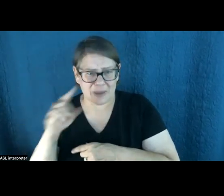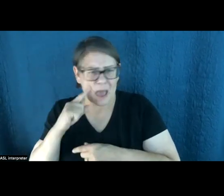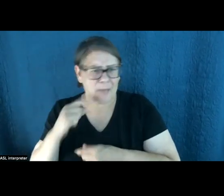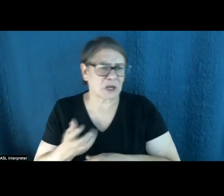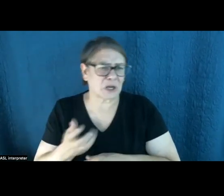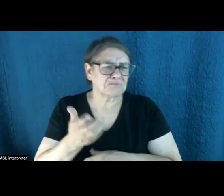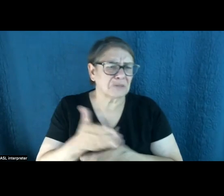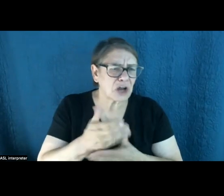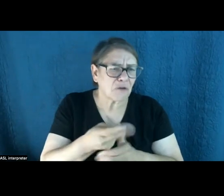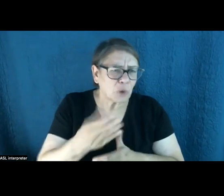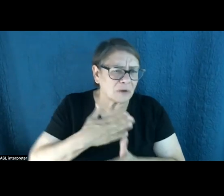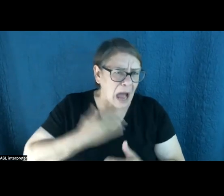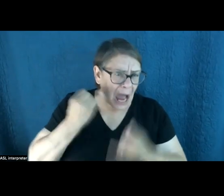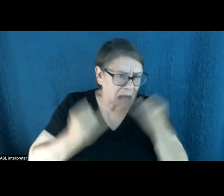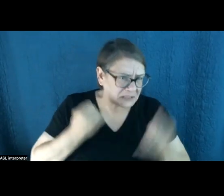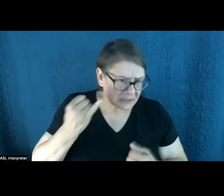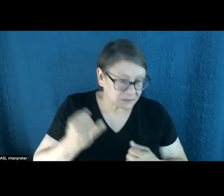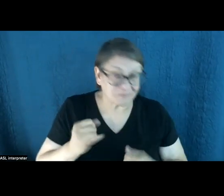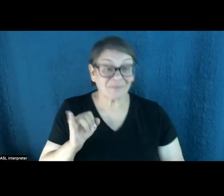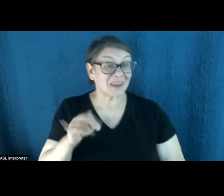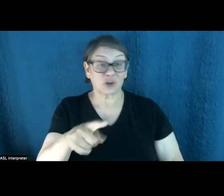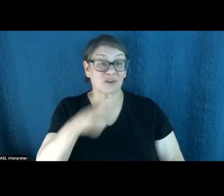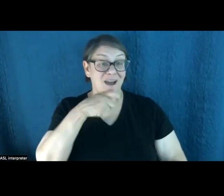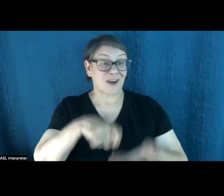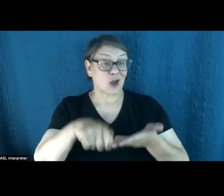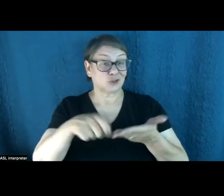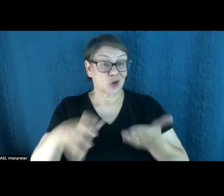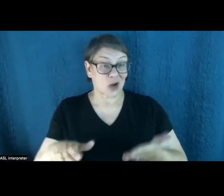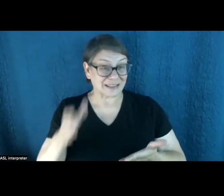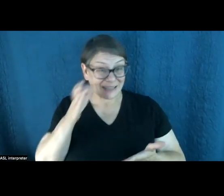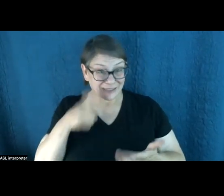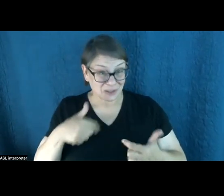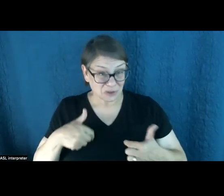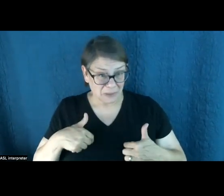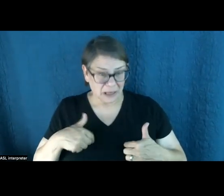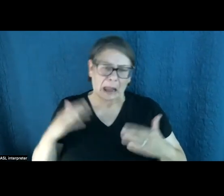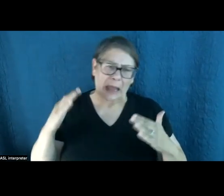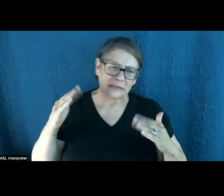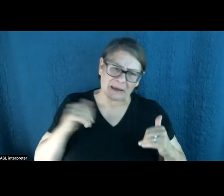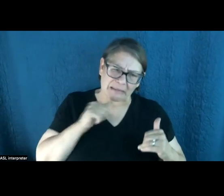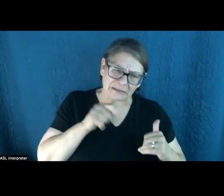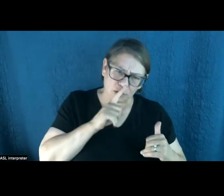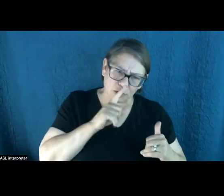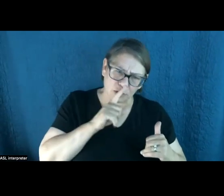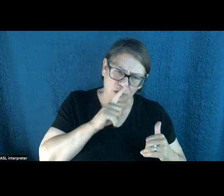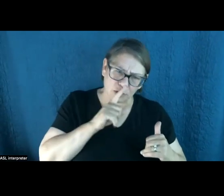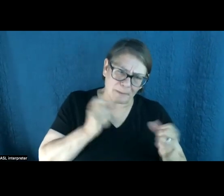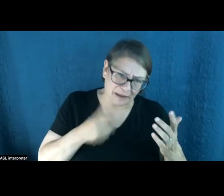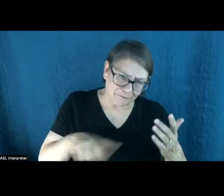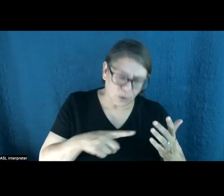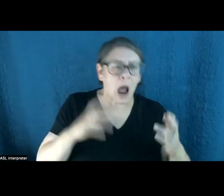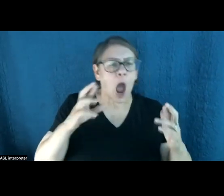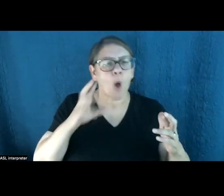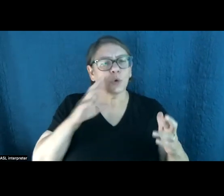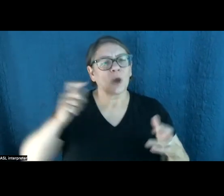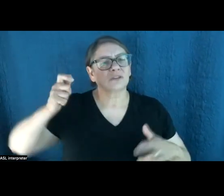examples from my own work. And if you're not a journalist listening to this, I expect that's the case for many of you, I hope you'll subscribe to your local